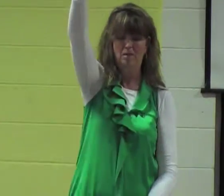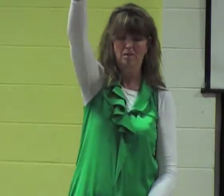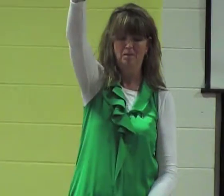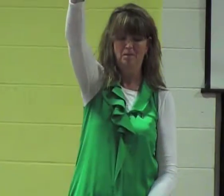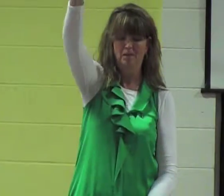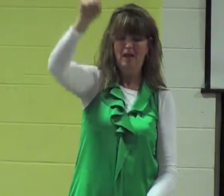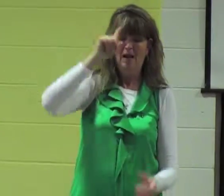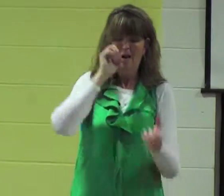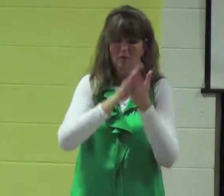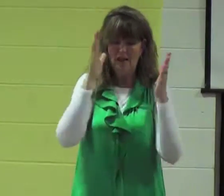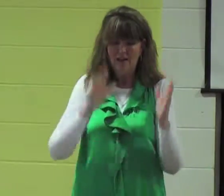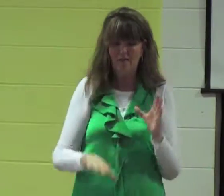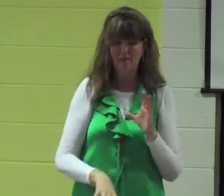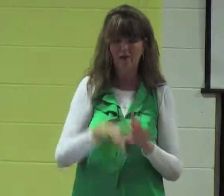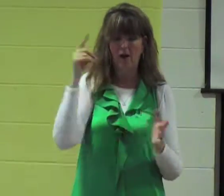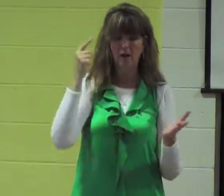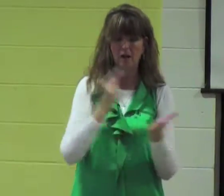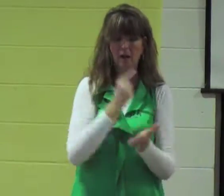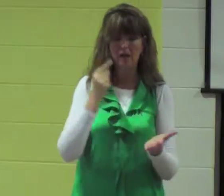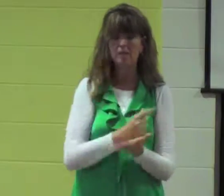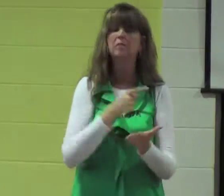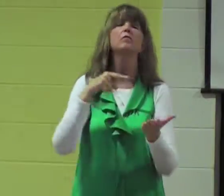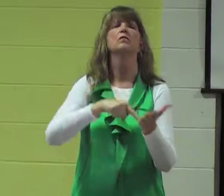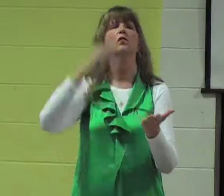to know the gospel is to know Him